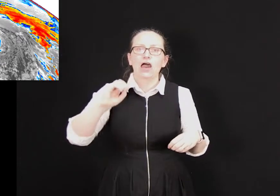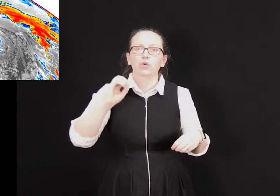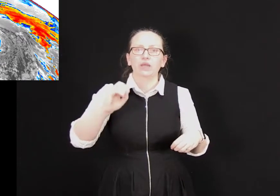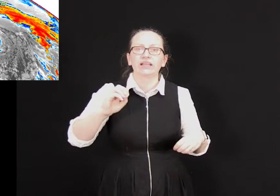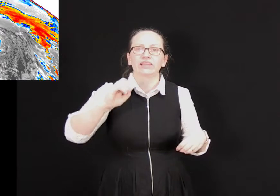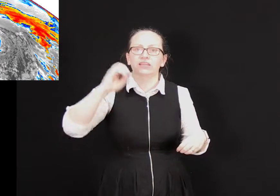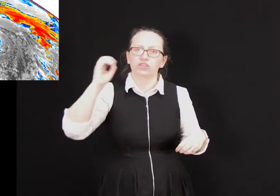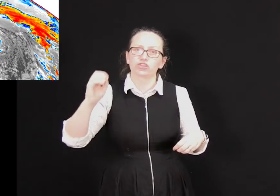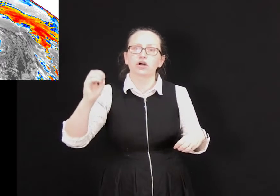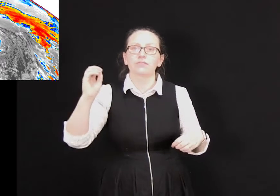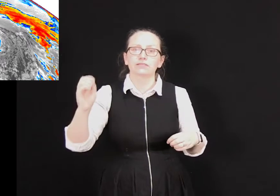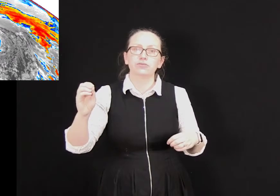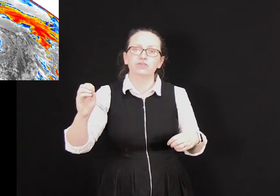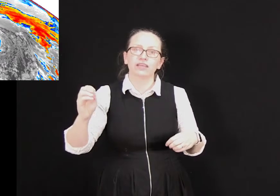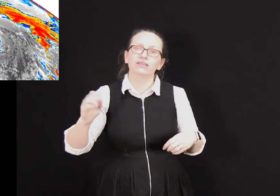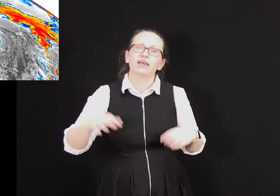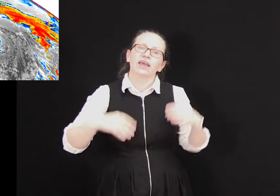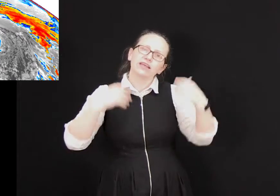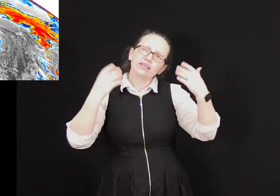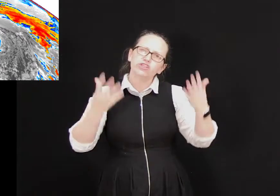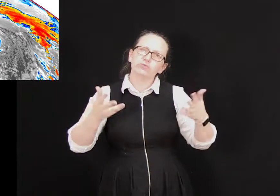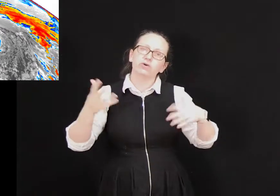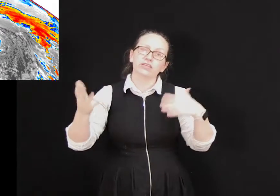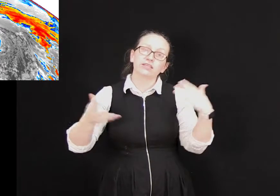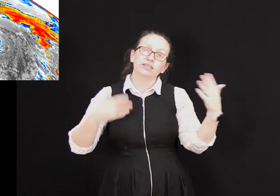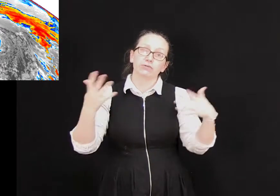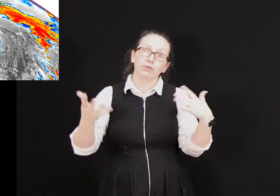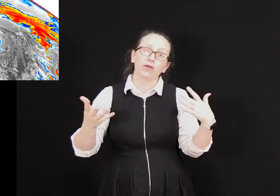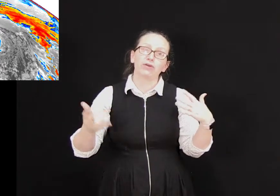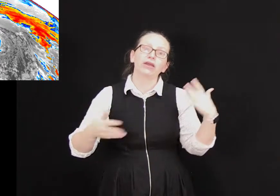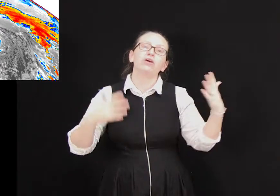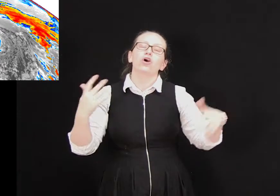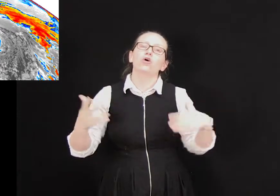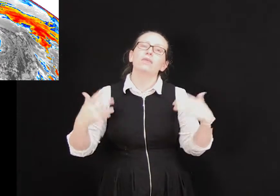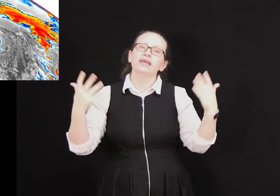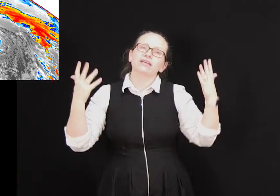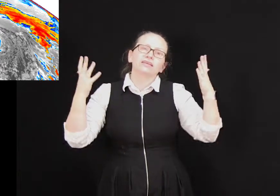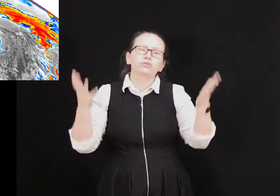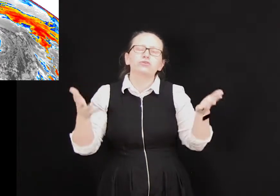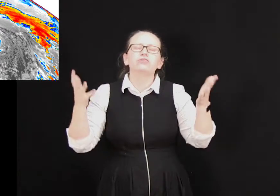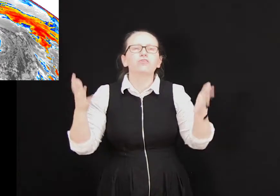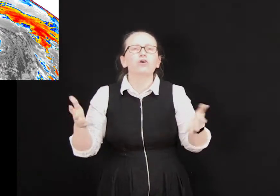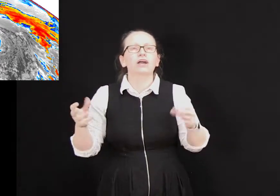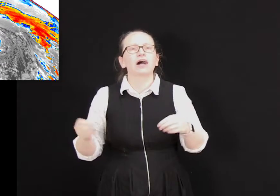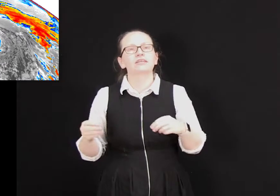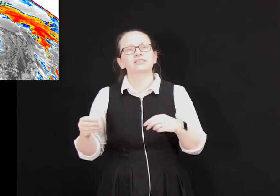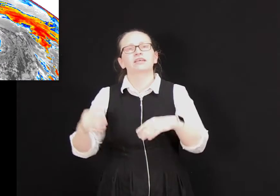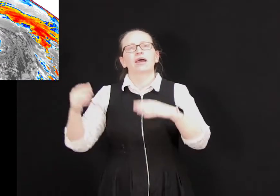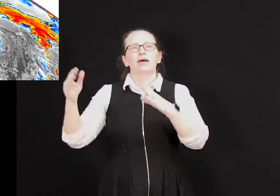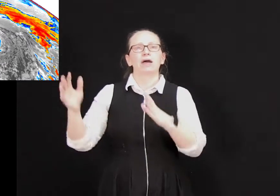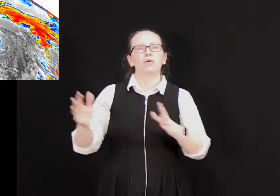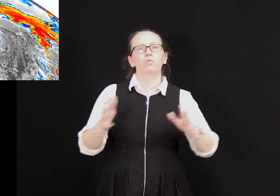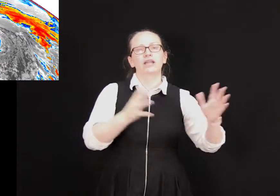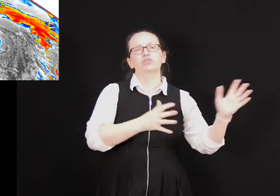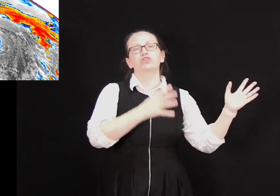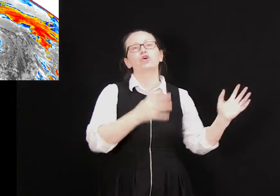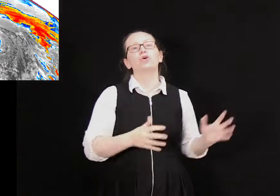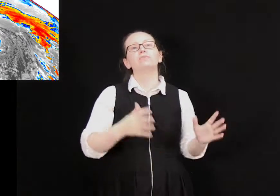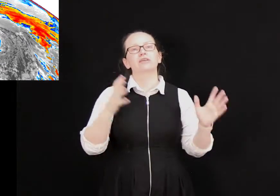quickly the storm is moving and issue warnings if appropriate or make good forecasts about when storms are